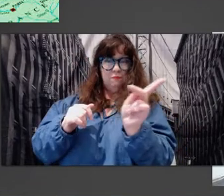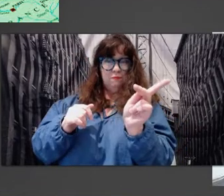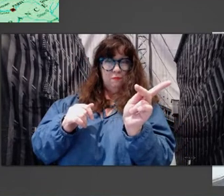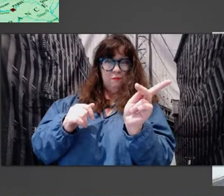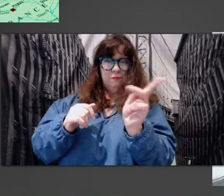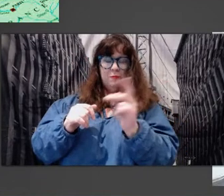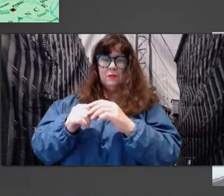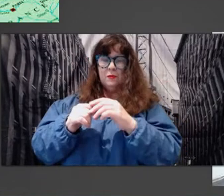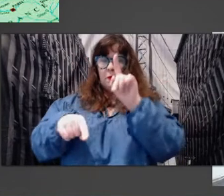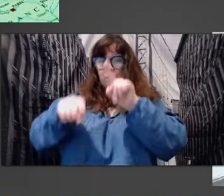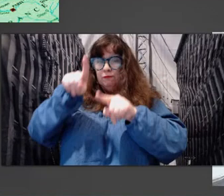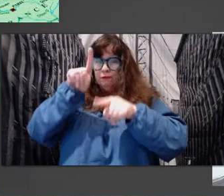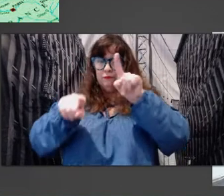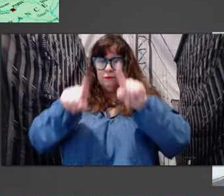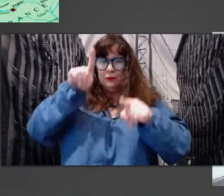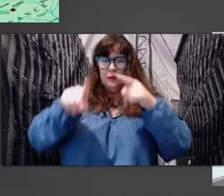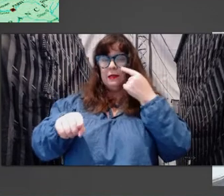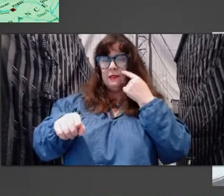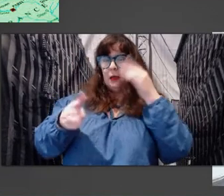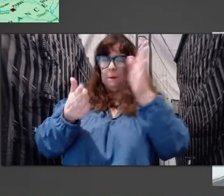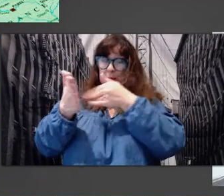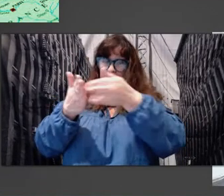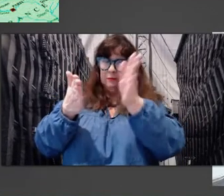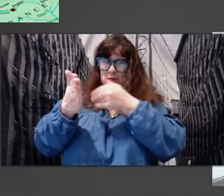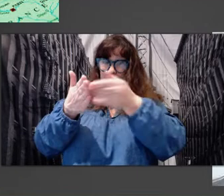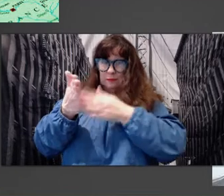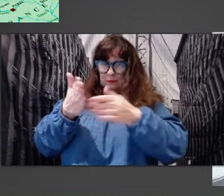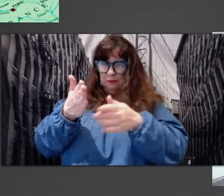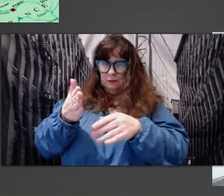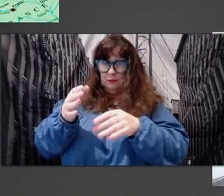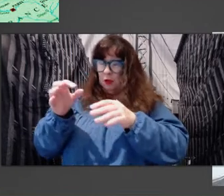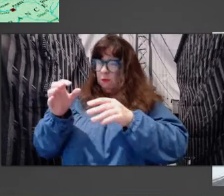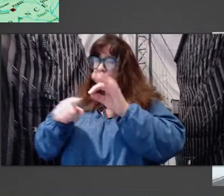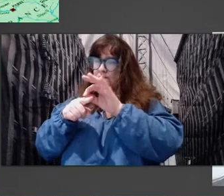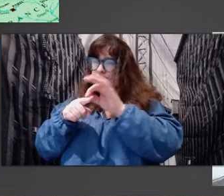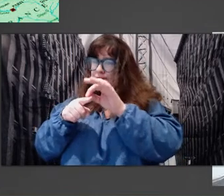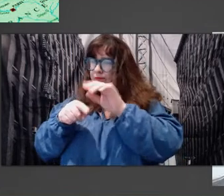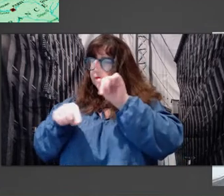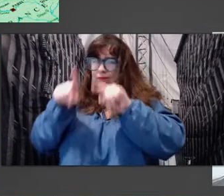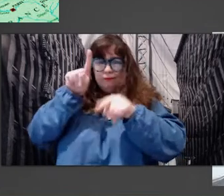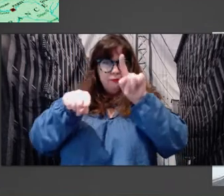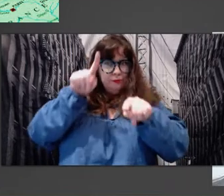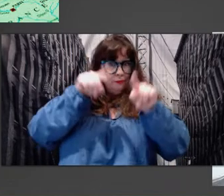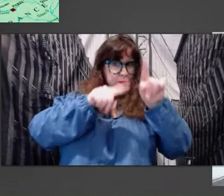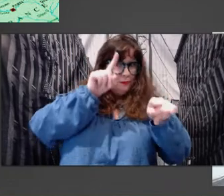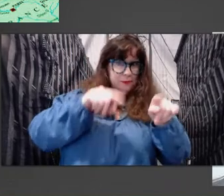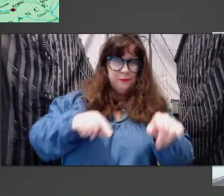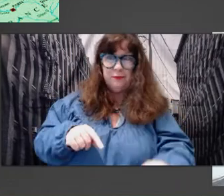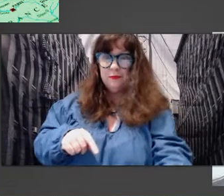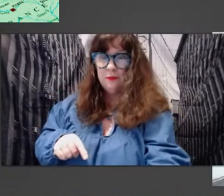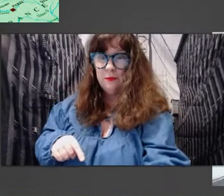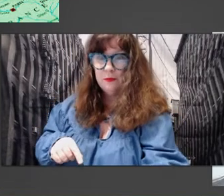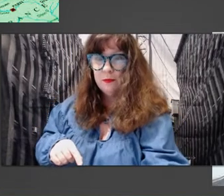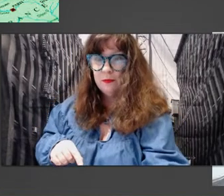And over here, variety. See, the paint, the colours, there's a